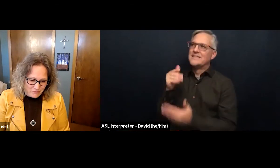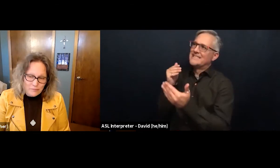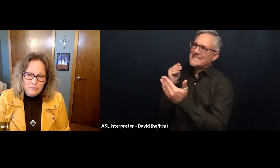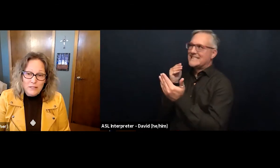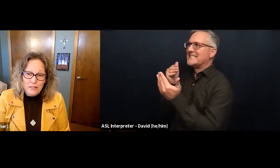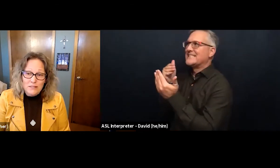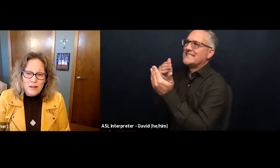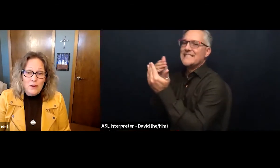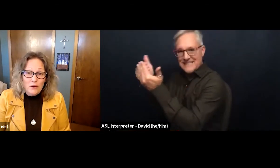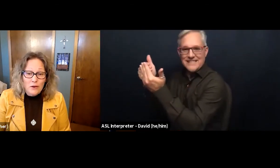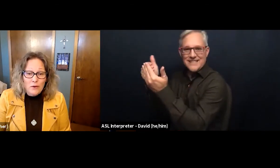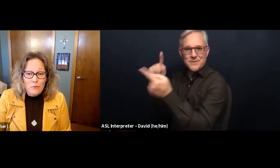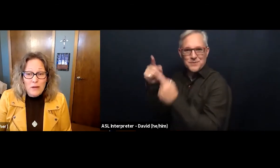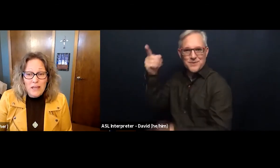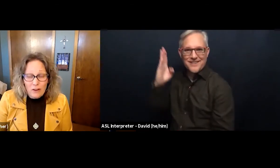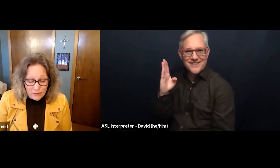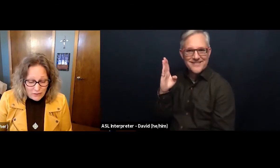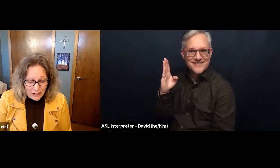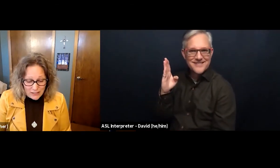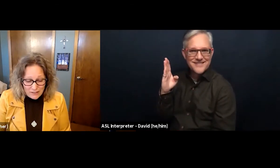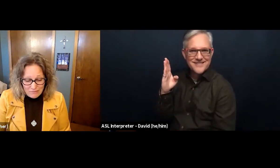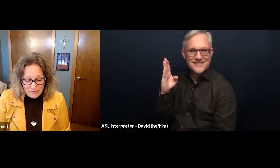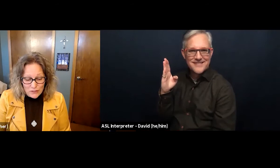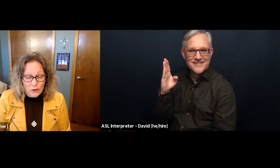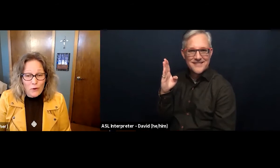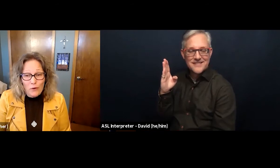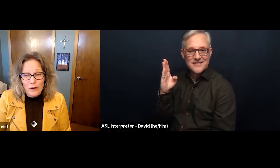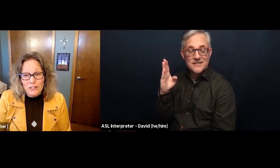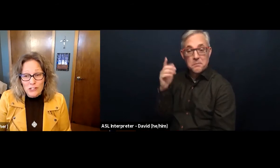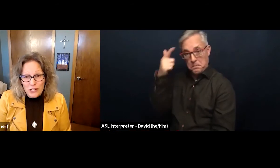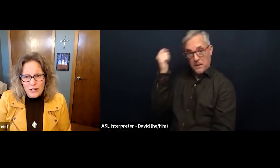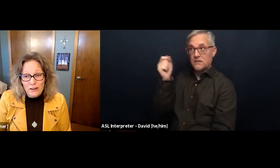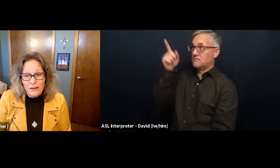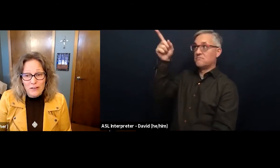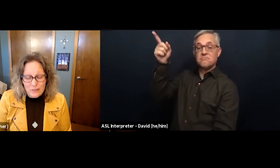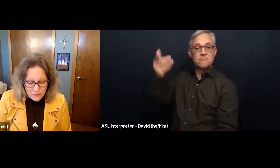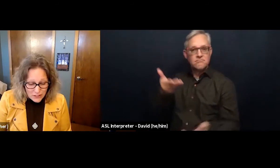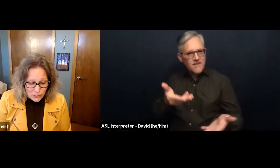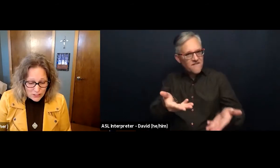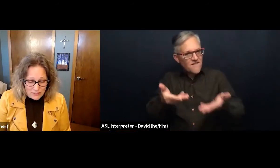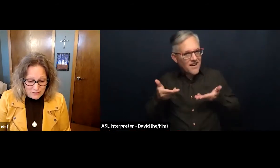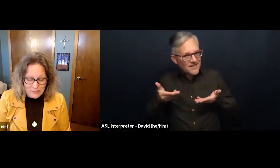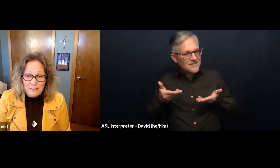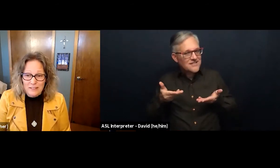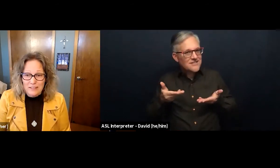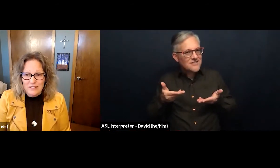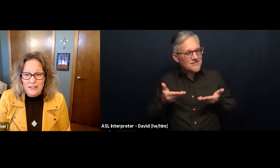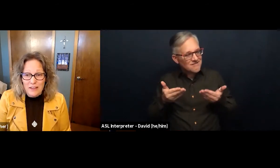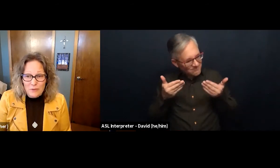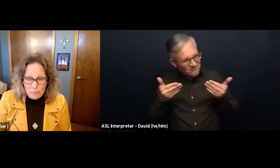Because we are invited to go and share the vision and the